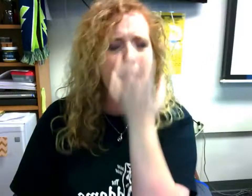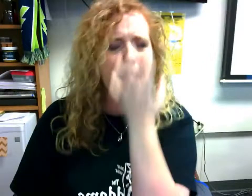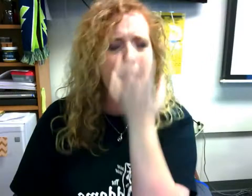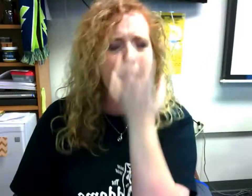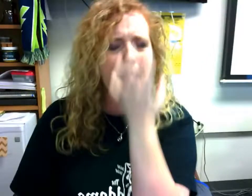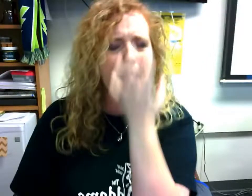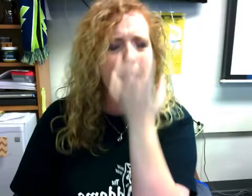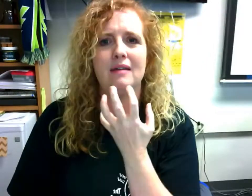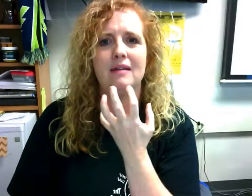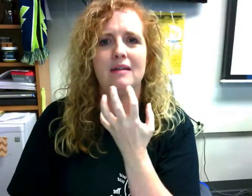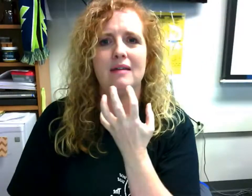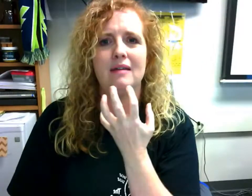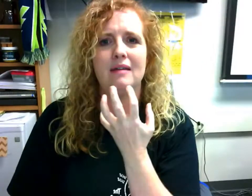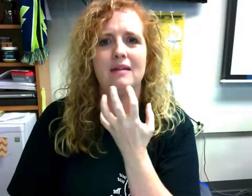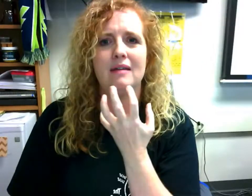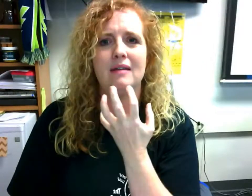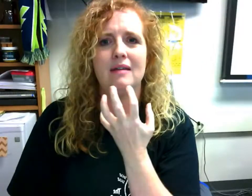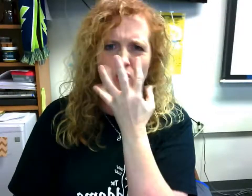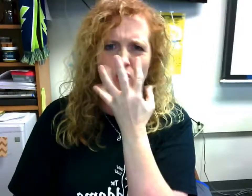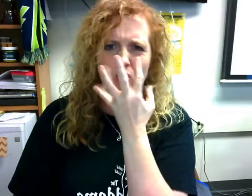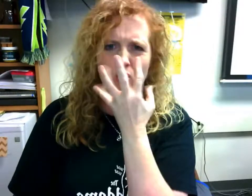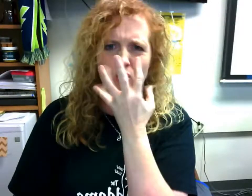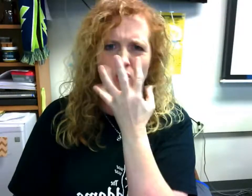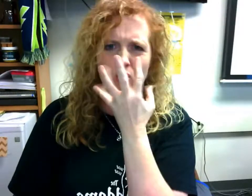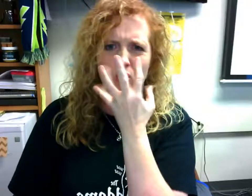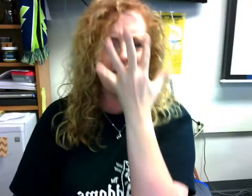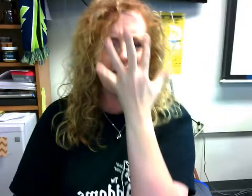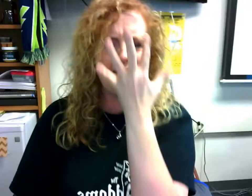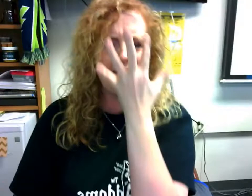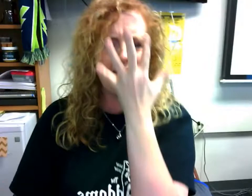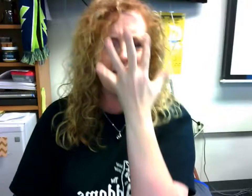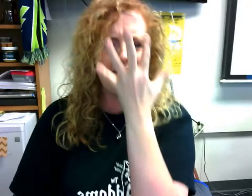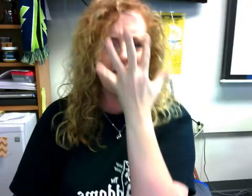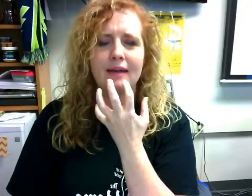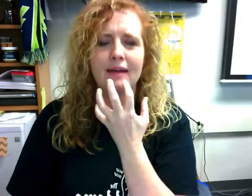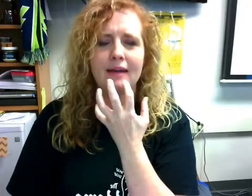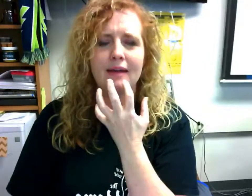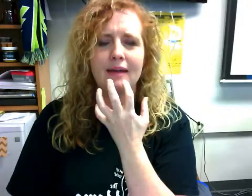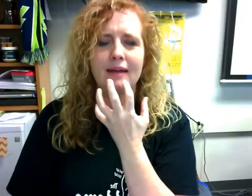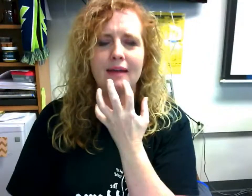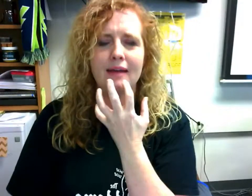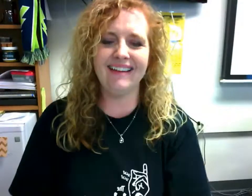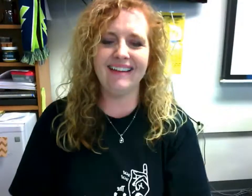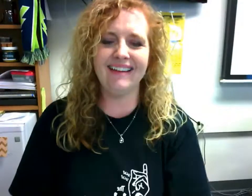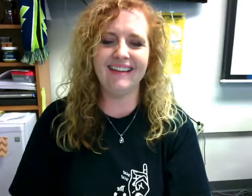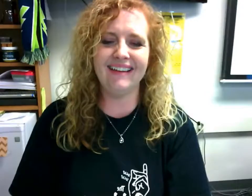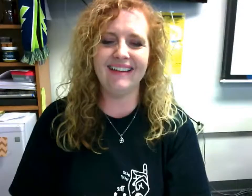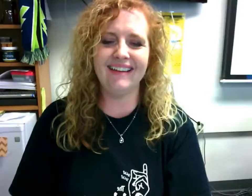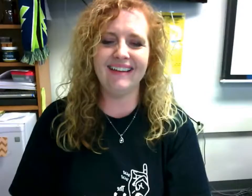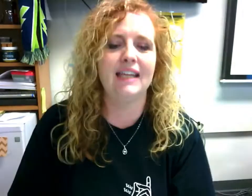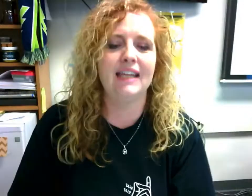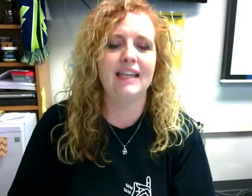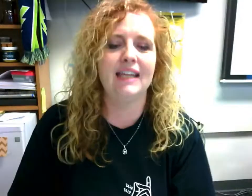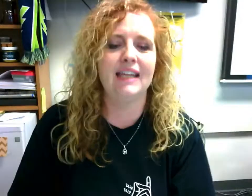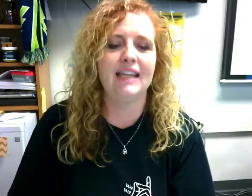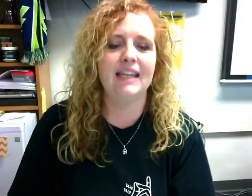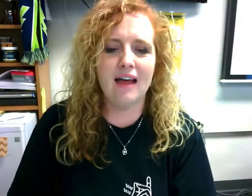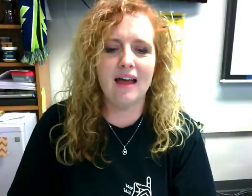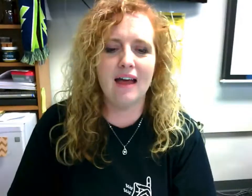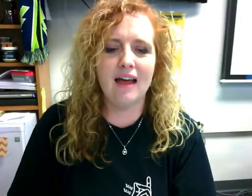mad is a bent five and it's down mad i'm mad i'm grouchy and i'm mad okay uh